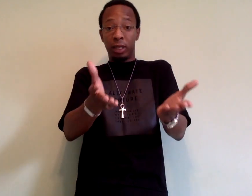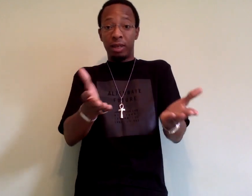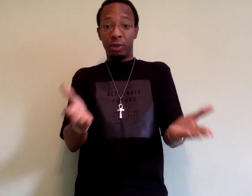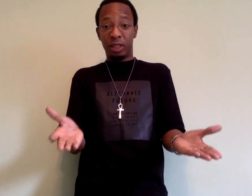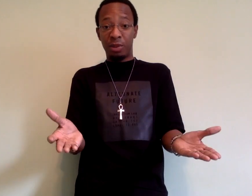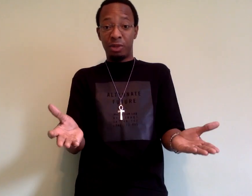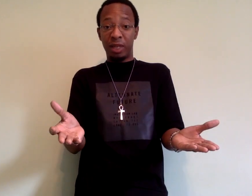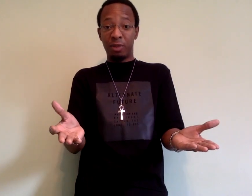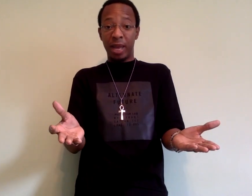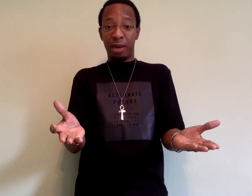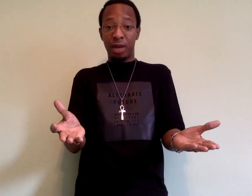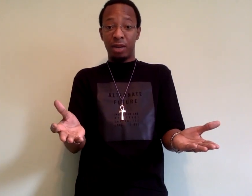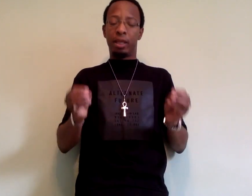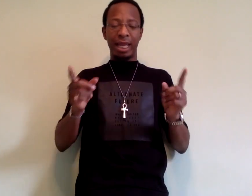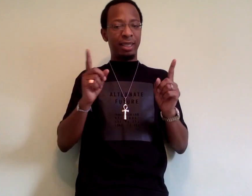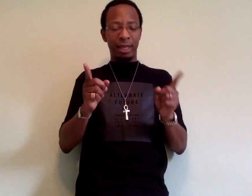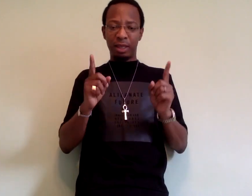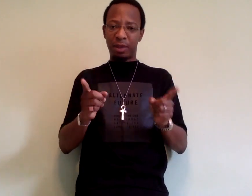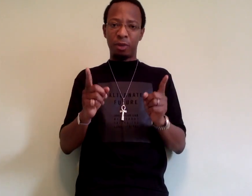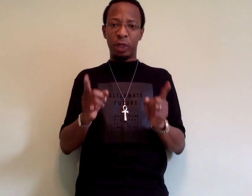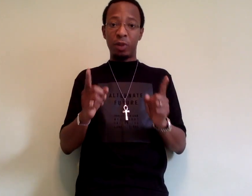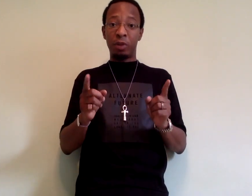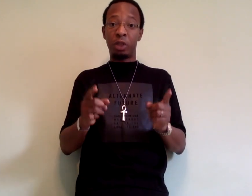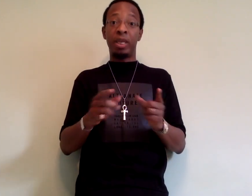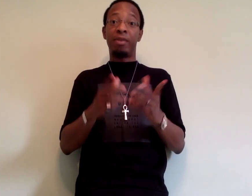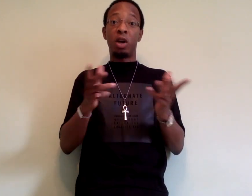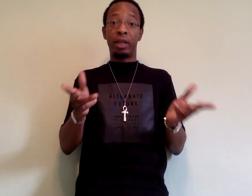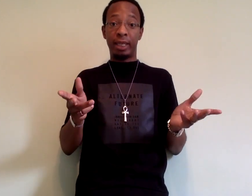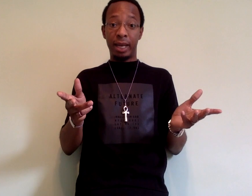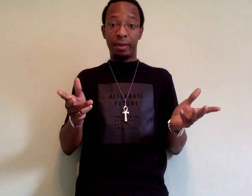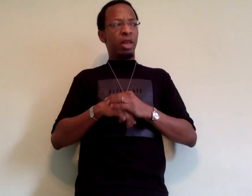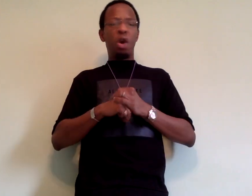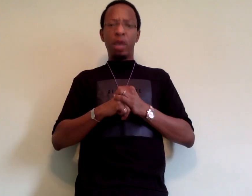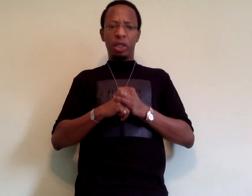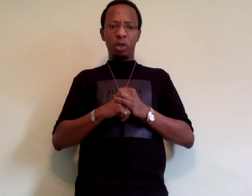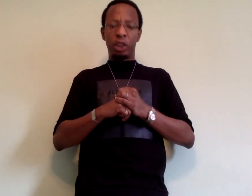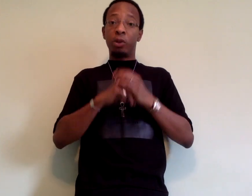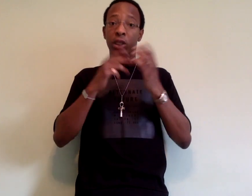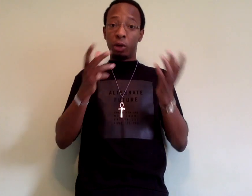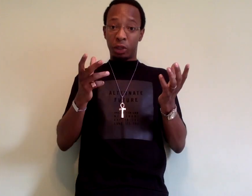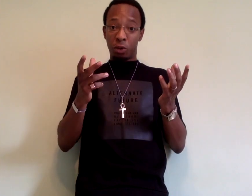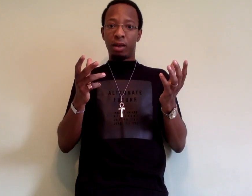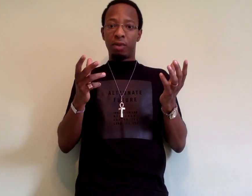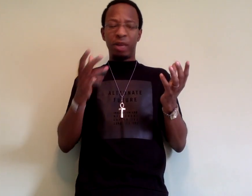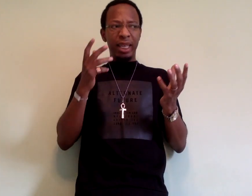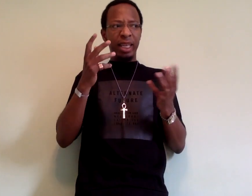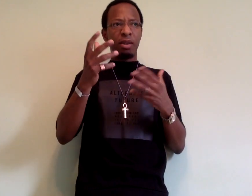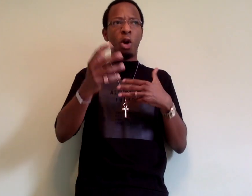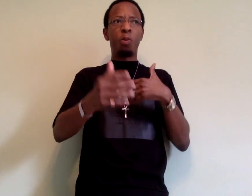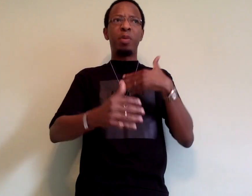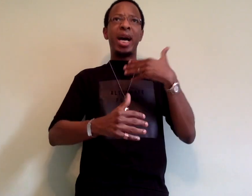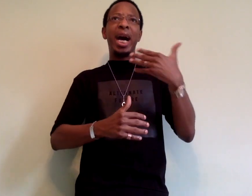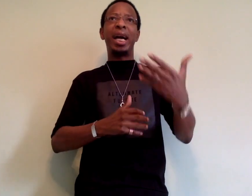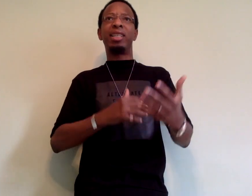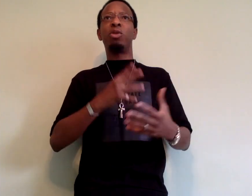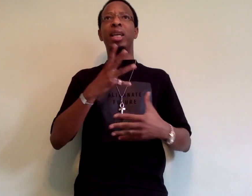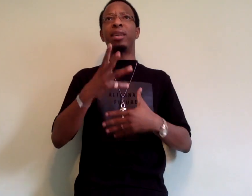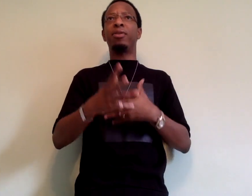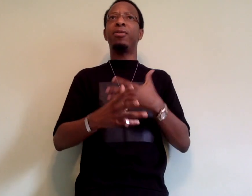in love with someone from a different background, that's not something for which people should be given a hard time. Going to a Jewish law school really opened my eyes to a lot of different